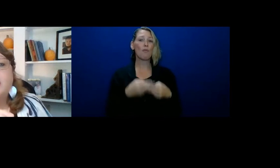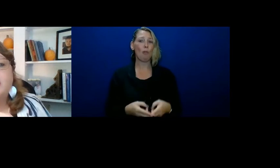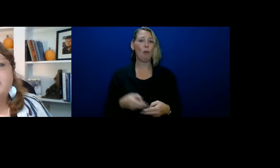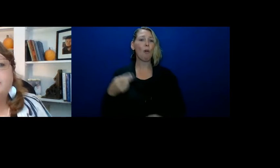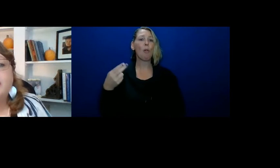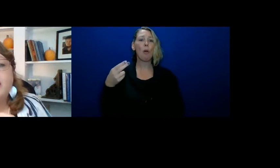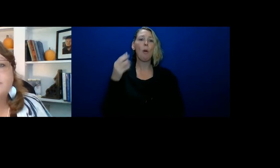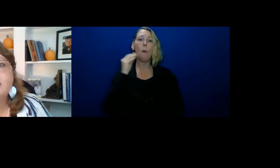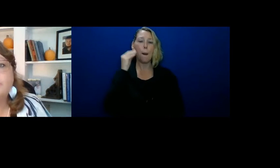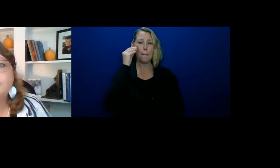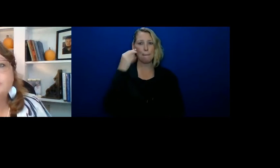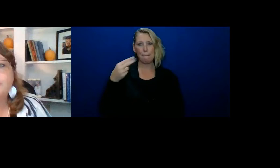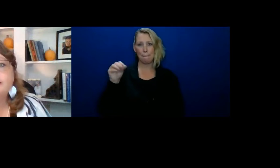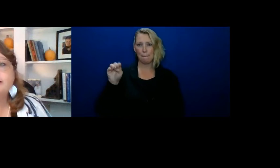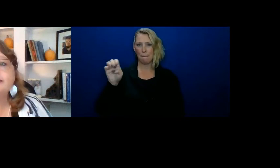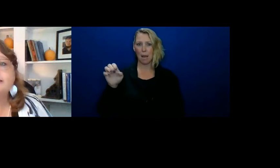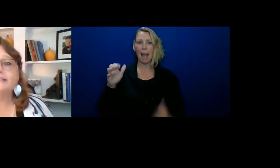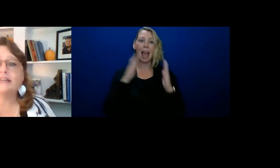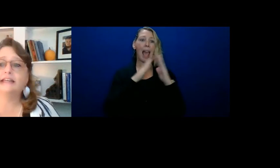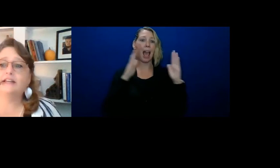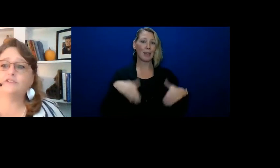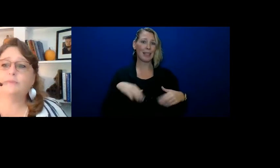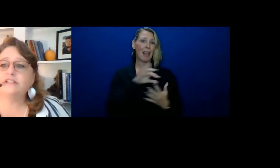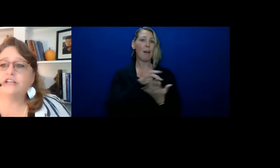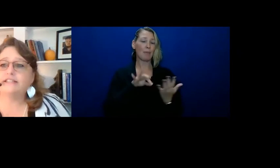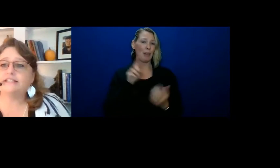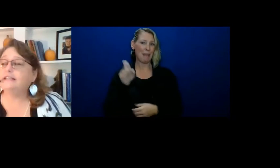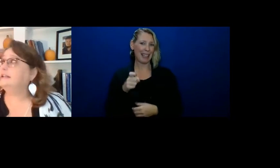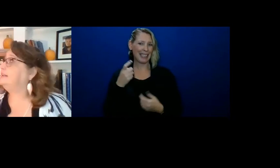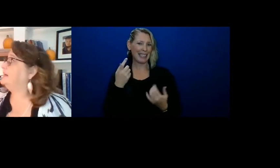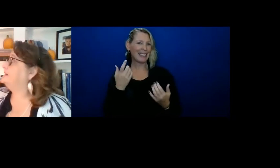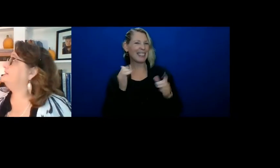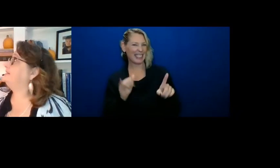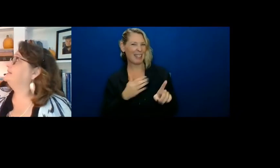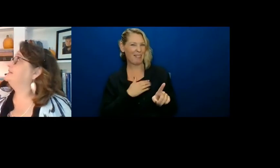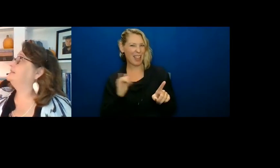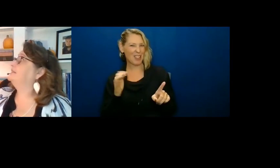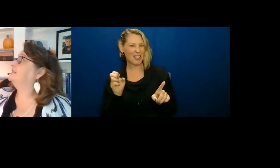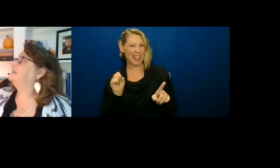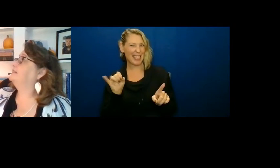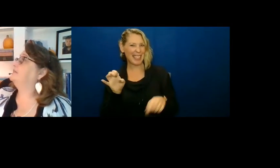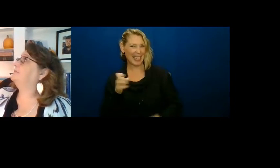housing options must exist. And here's my Jesse. Yes.